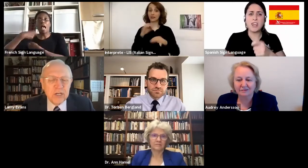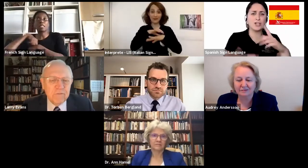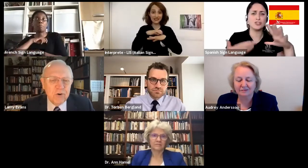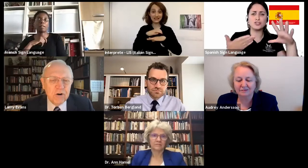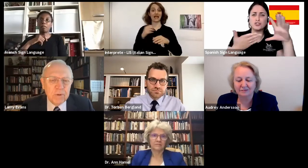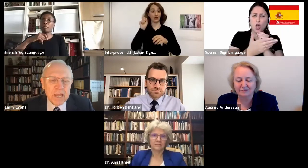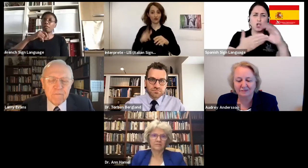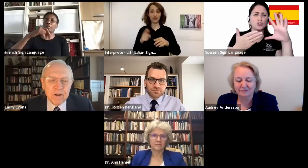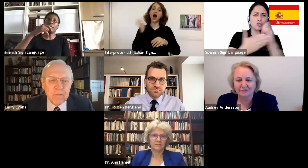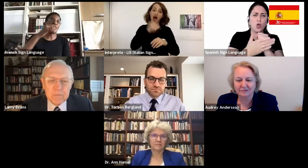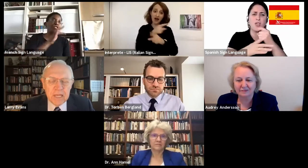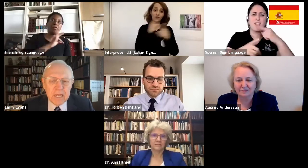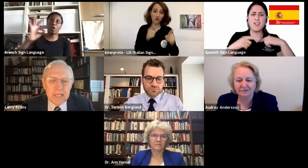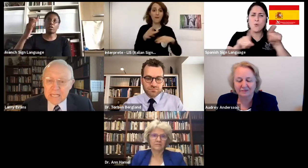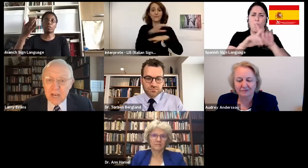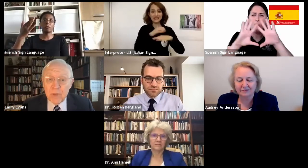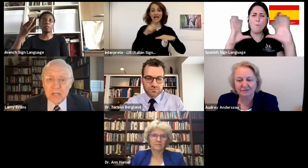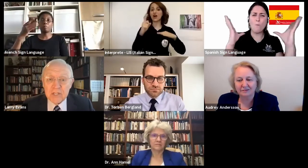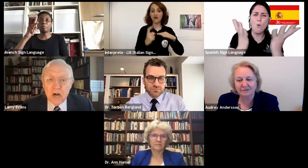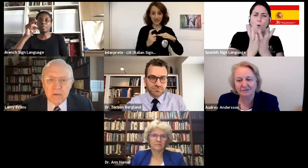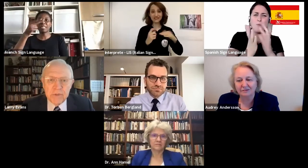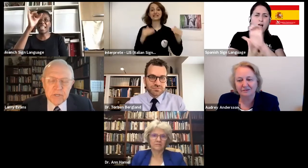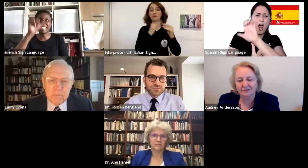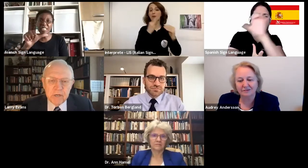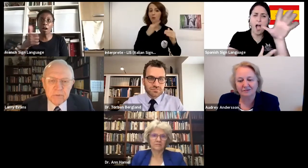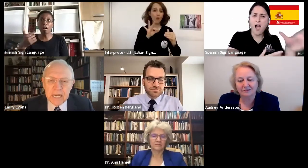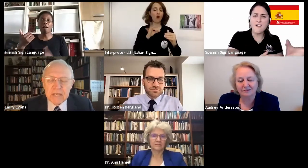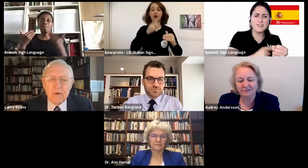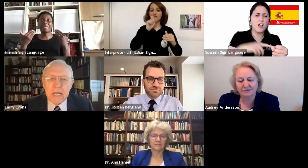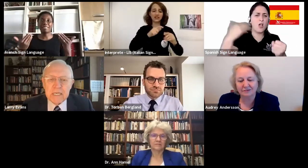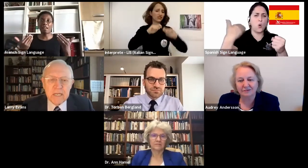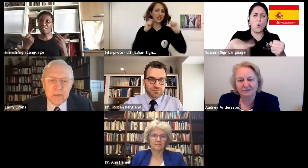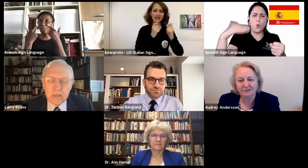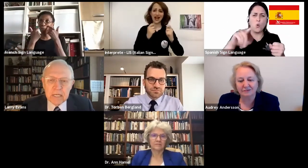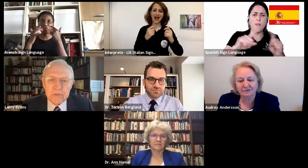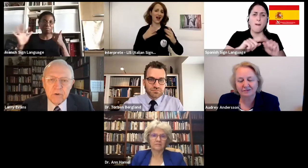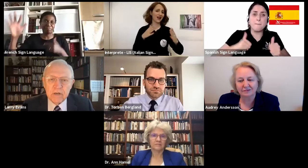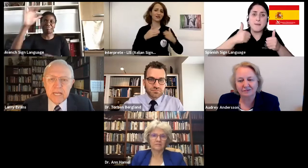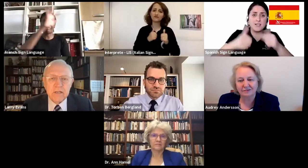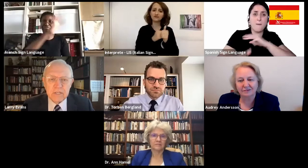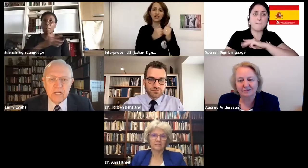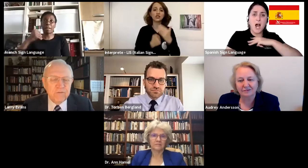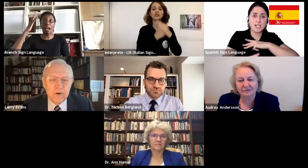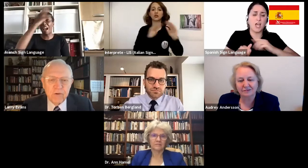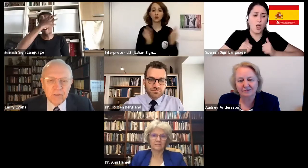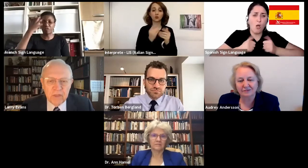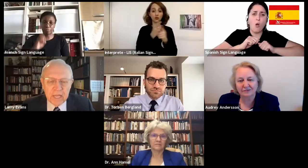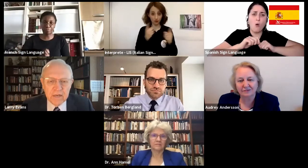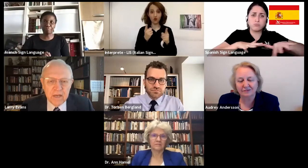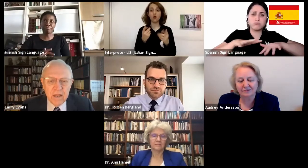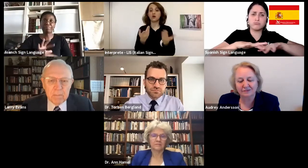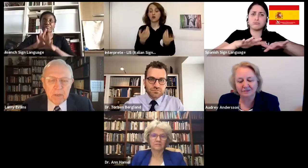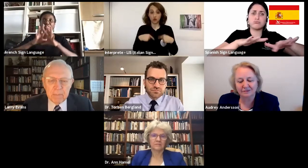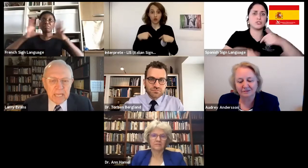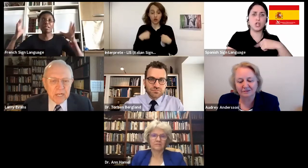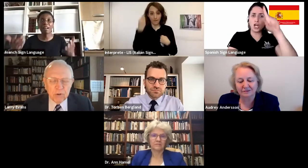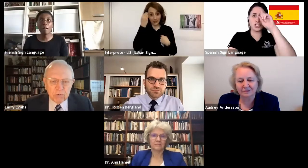region of Europe, Africa. That's how we got started with this ministry. I had no idea that God was going to take us any further than that.